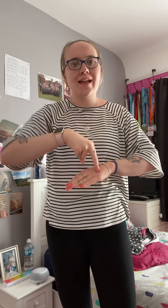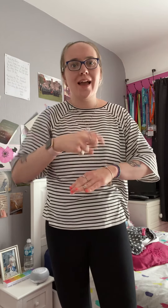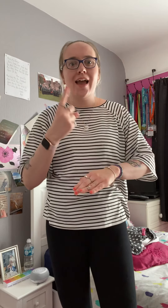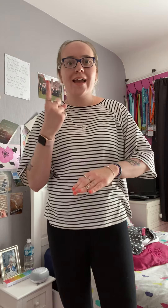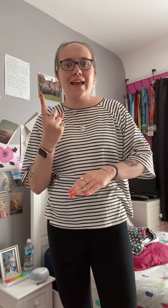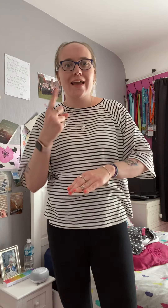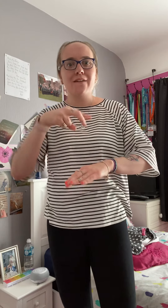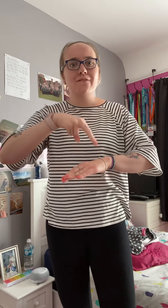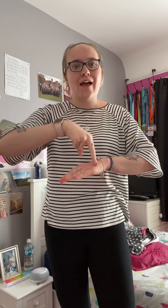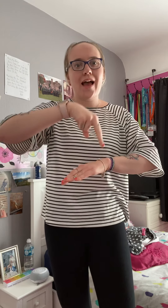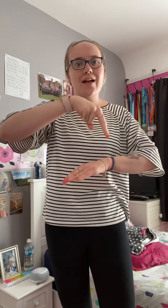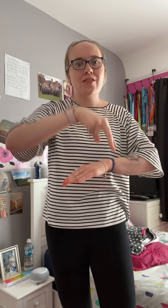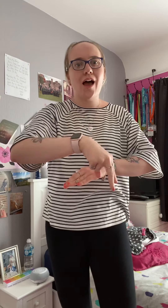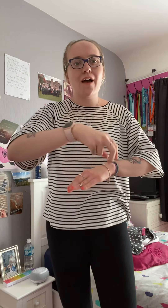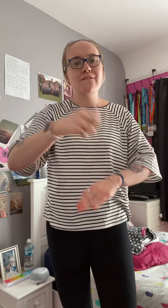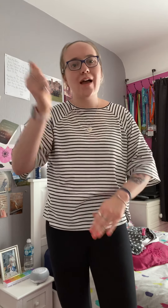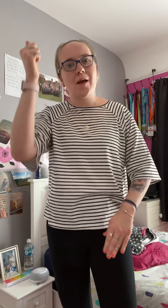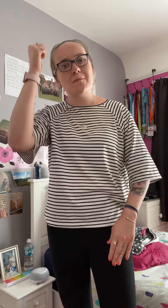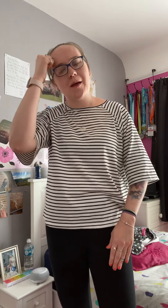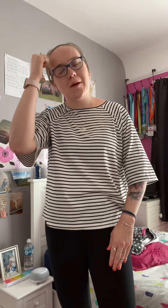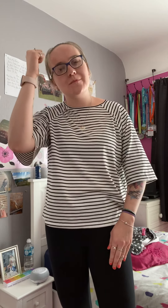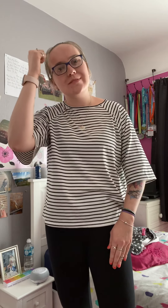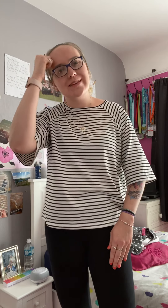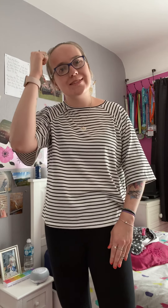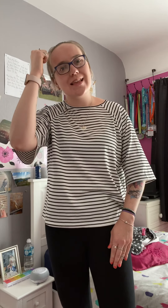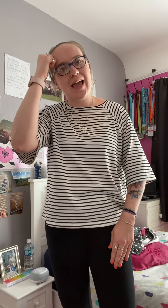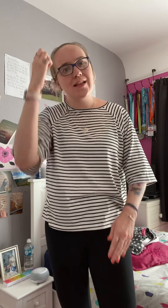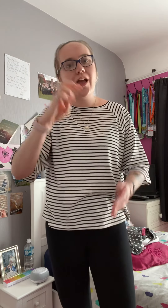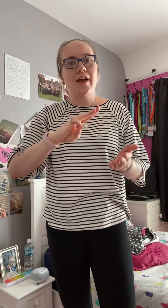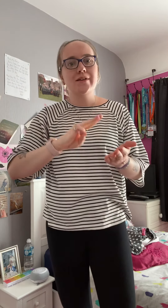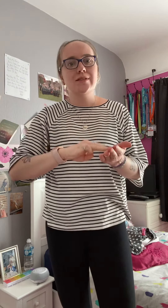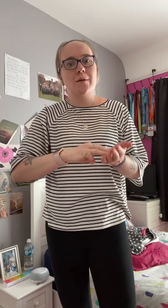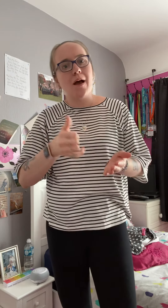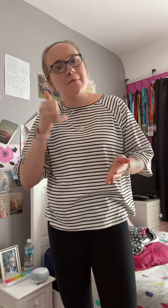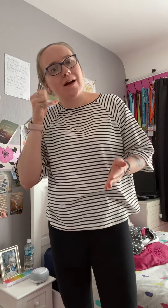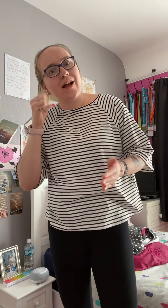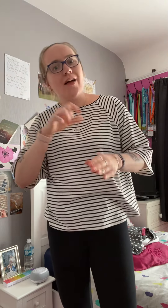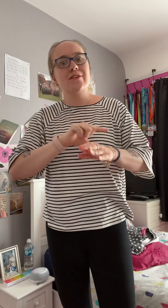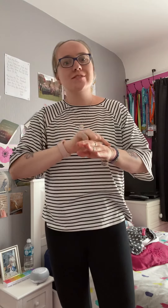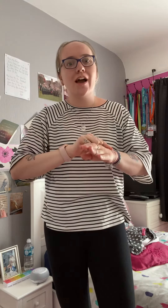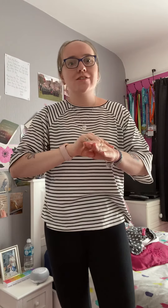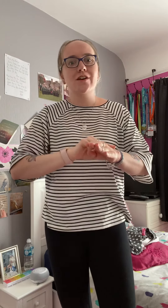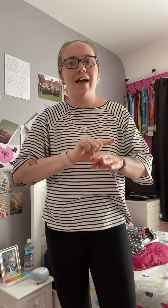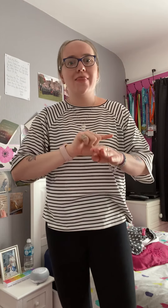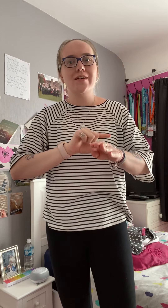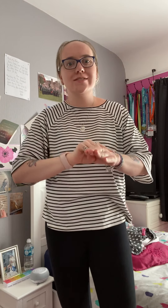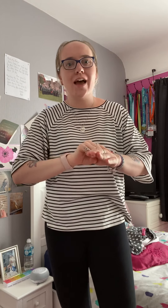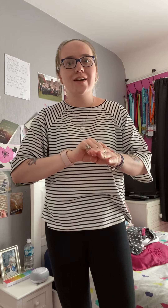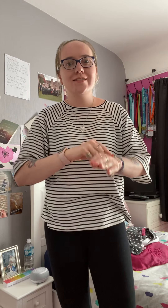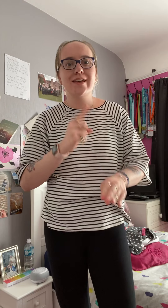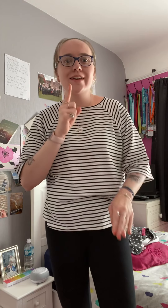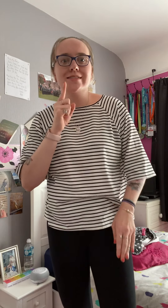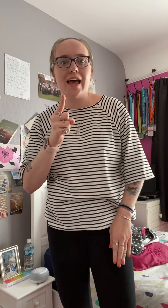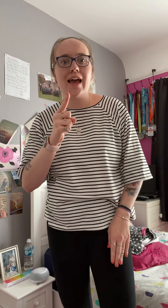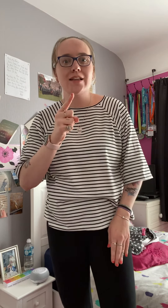He fell off and bumped his head So mama called the doctor and the doctor said